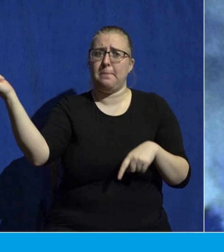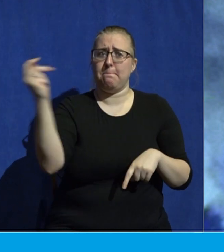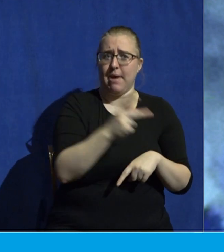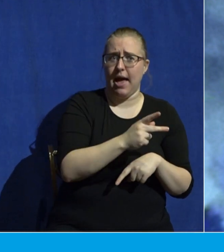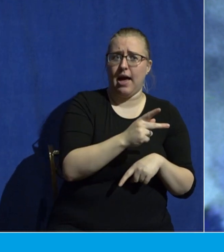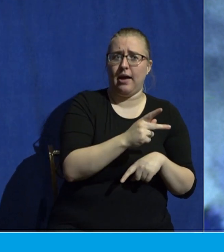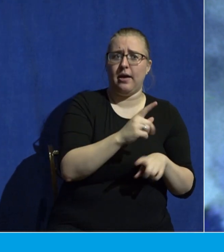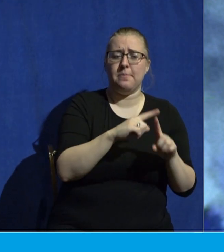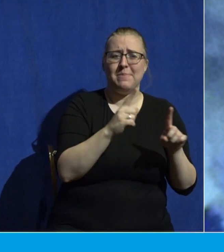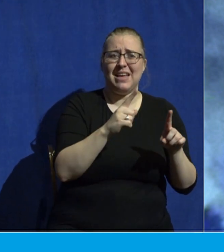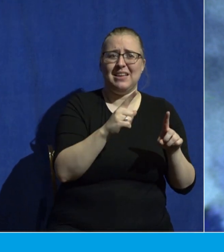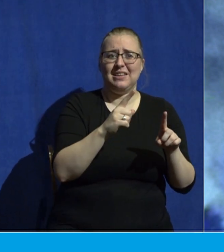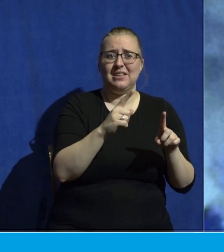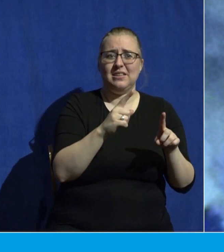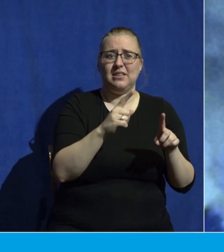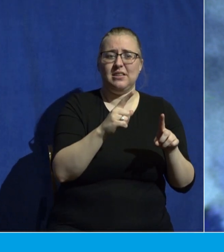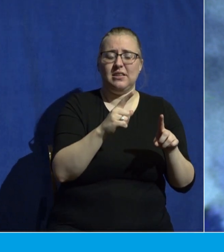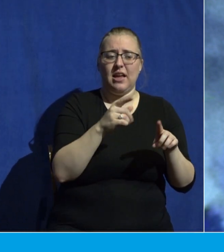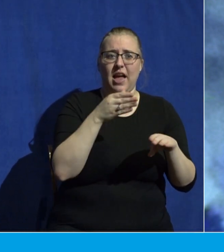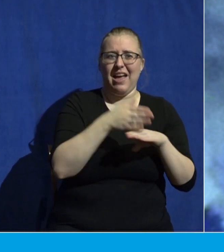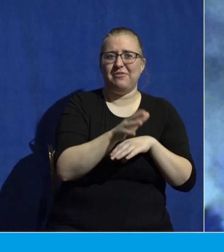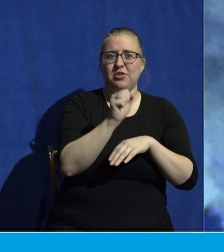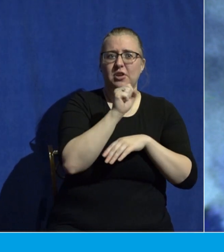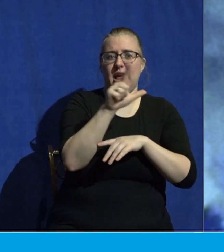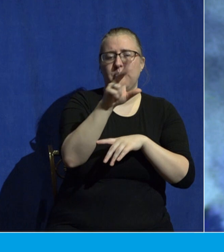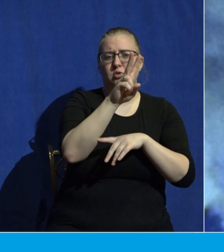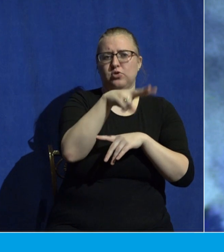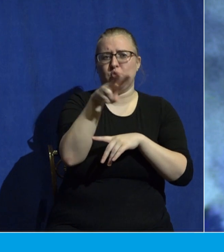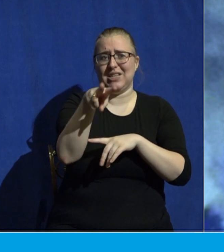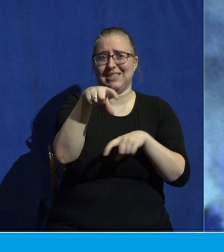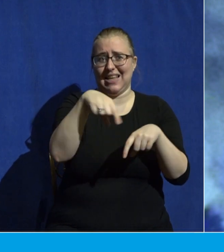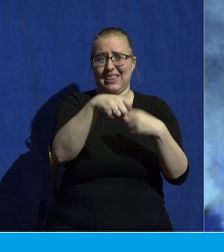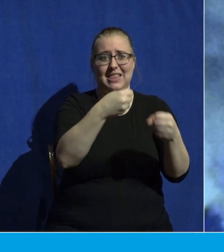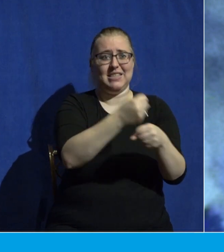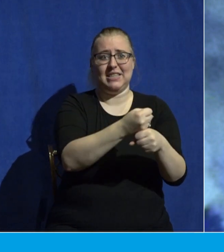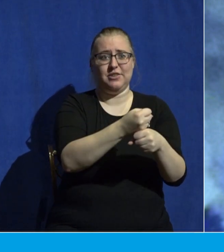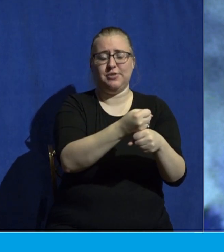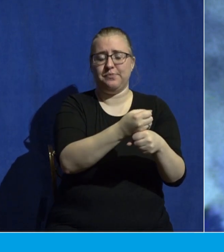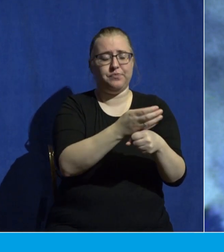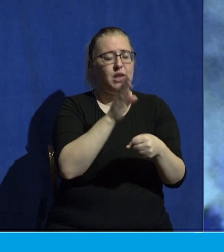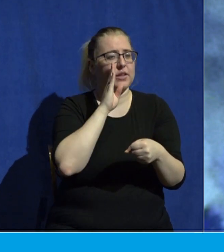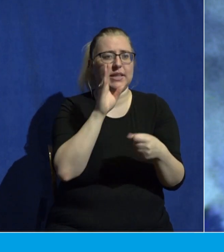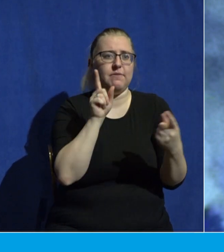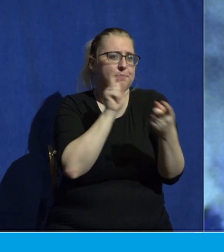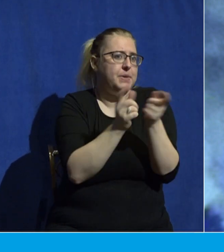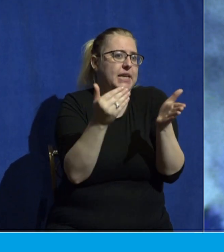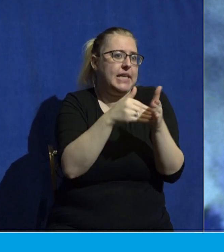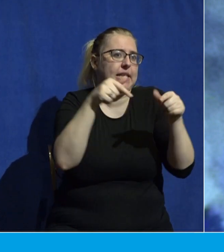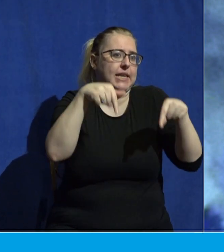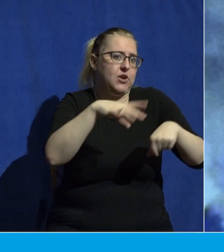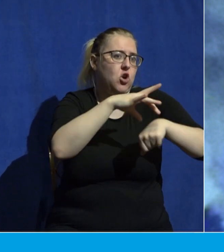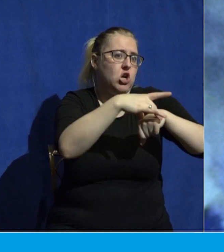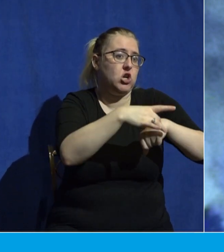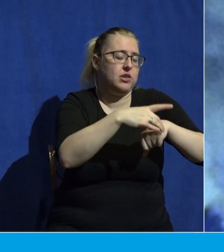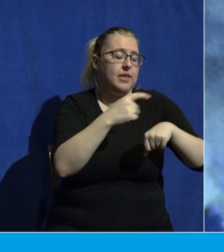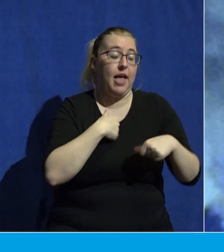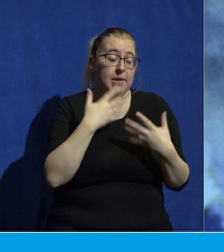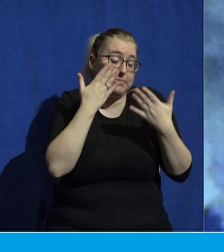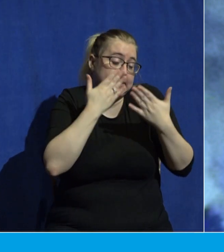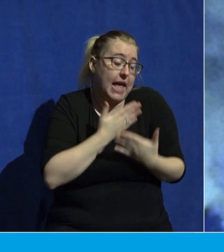I will not see her again on this earth. And I'm sad and I do miss her every single day, but I want